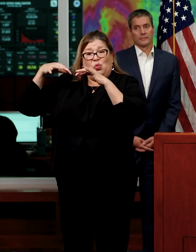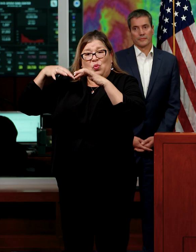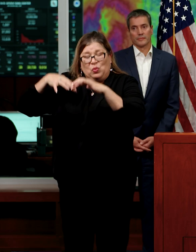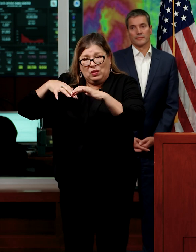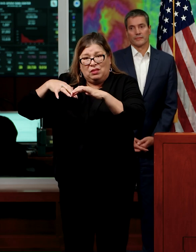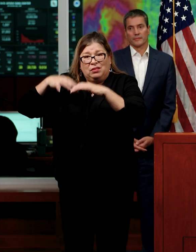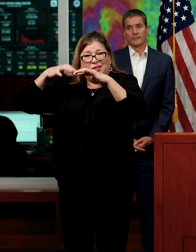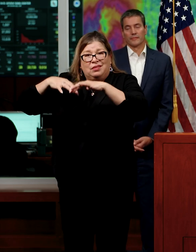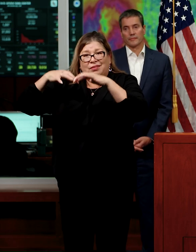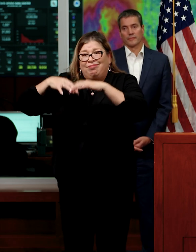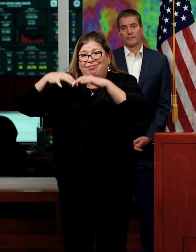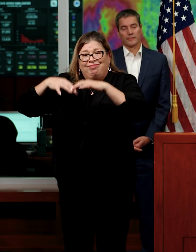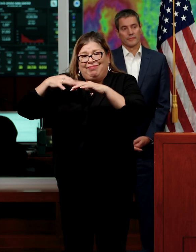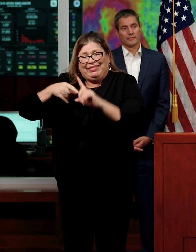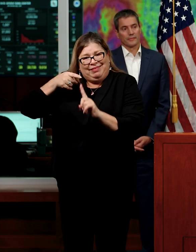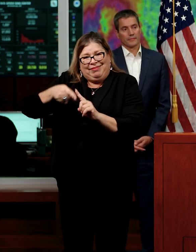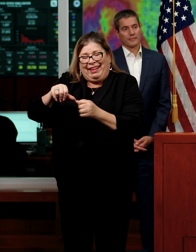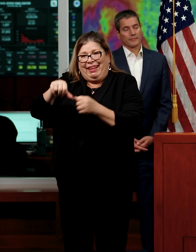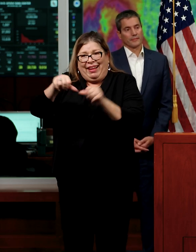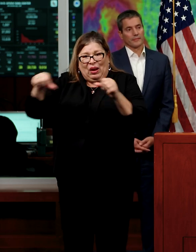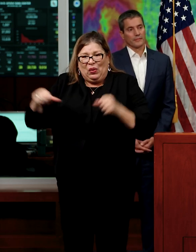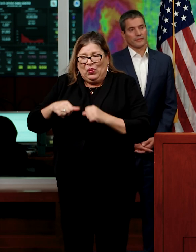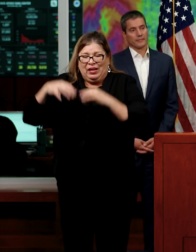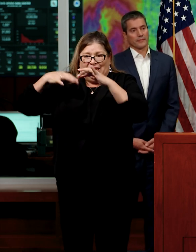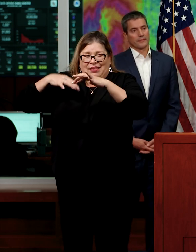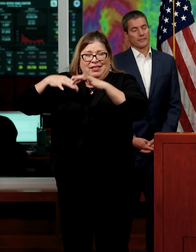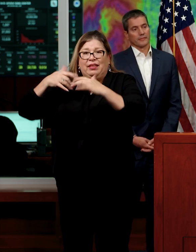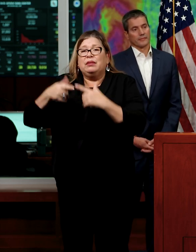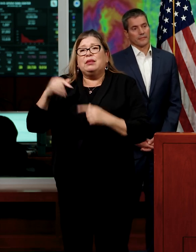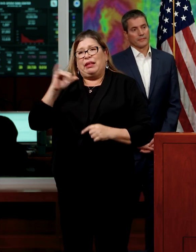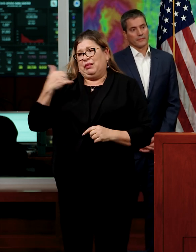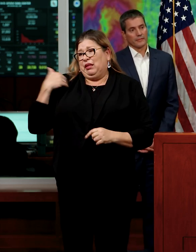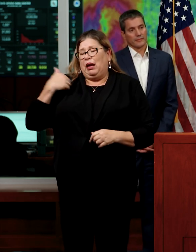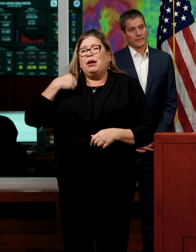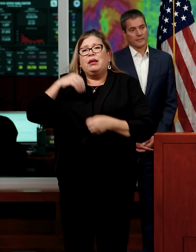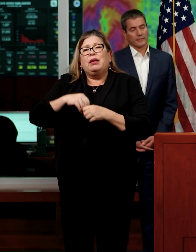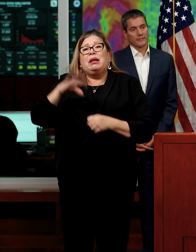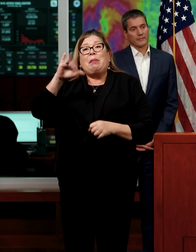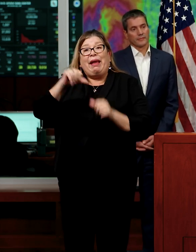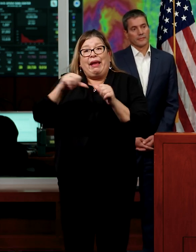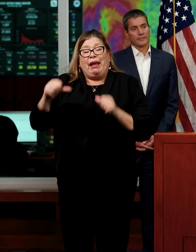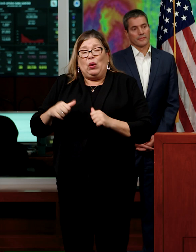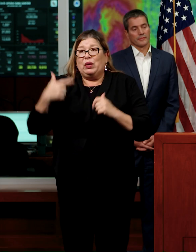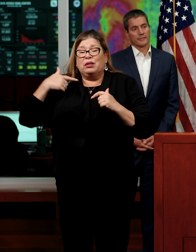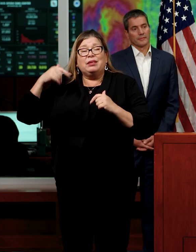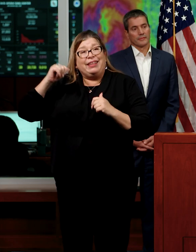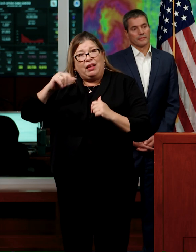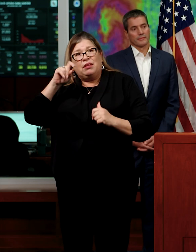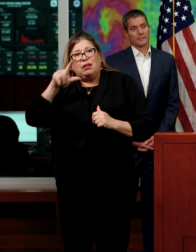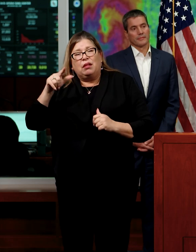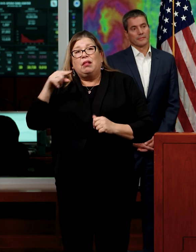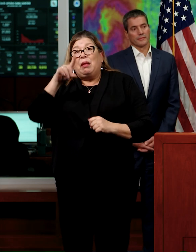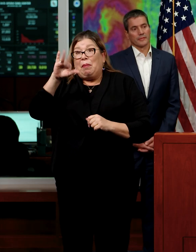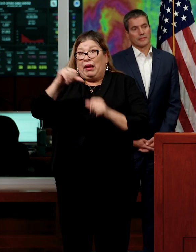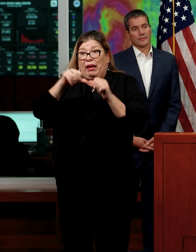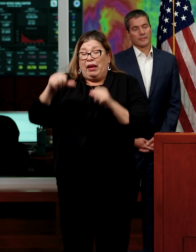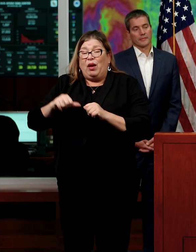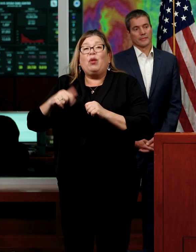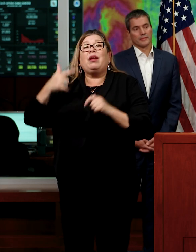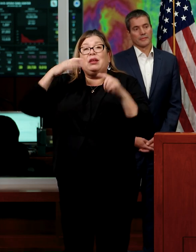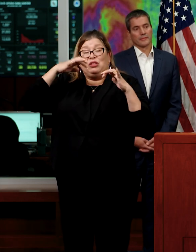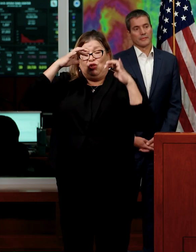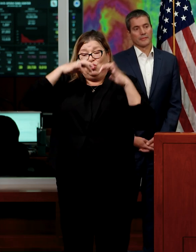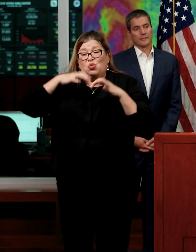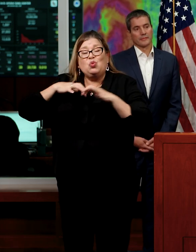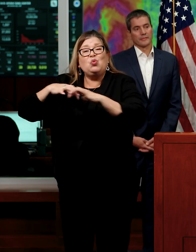you know, geography. I was in the Bay Area Friday night, and you could just tell that storm system decided to stop in